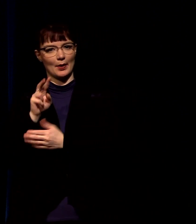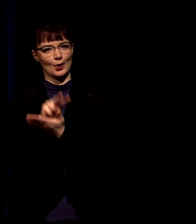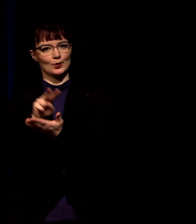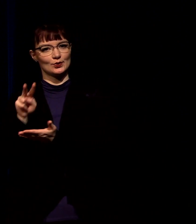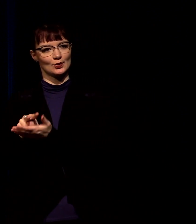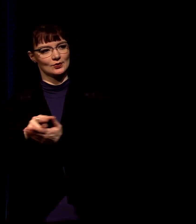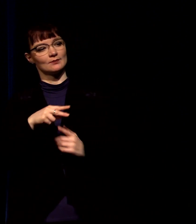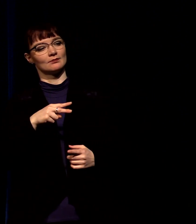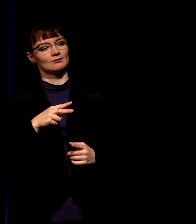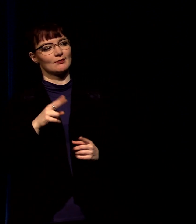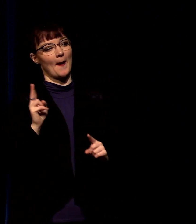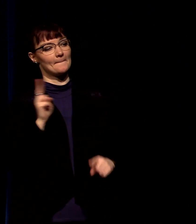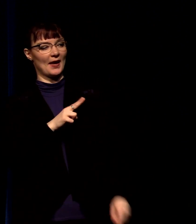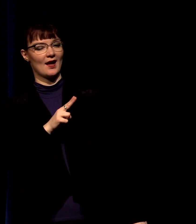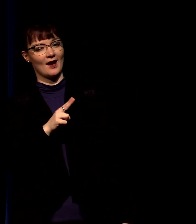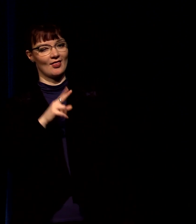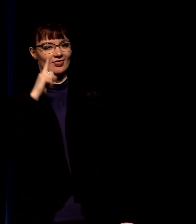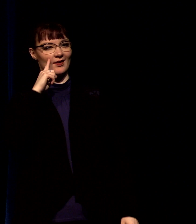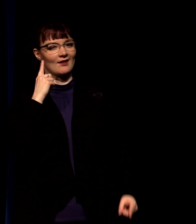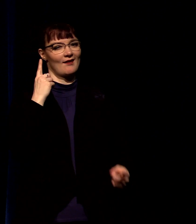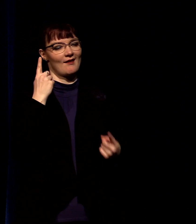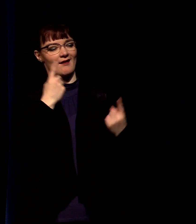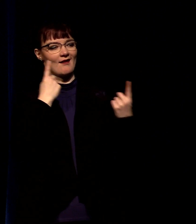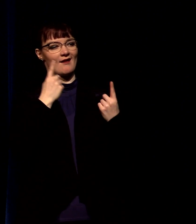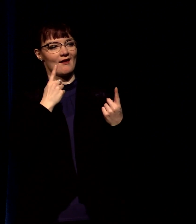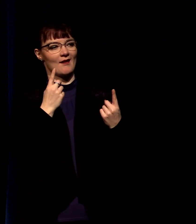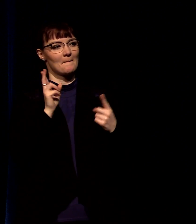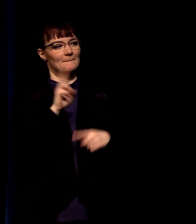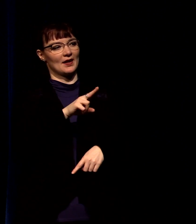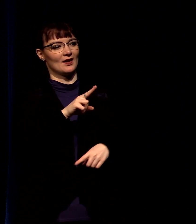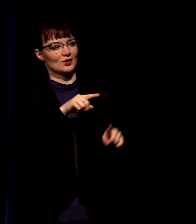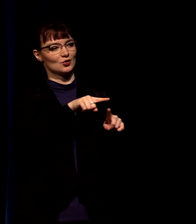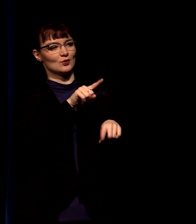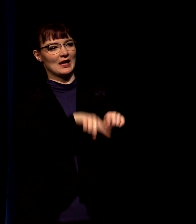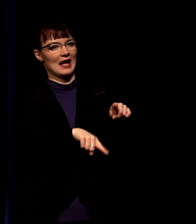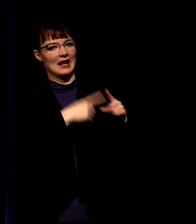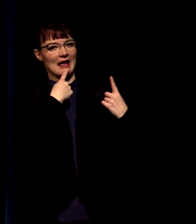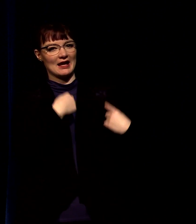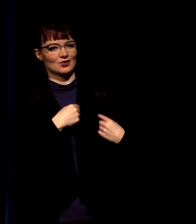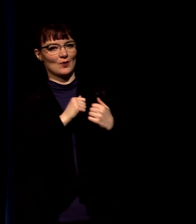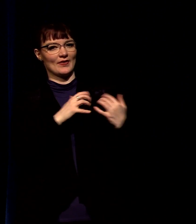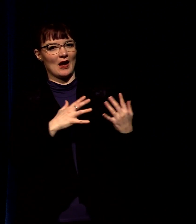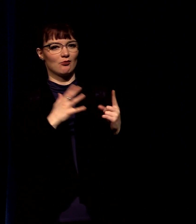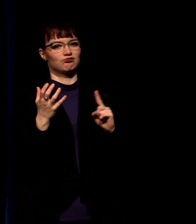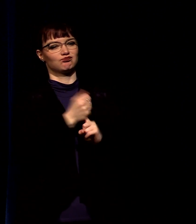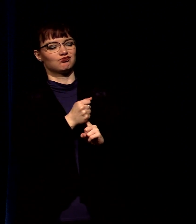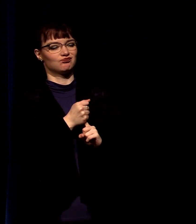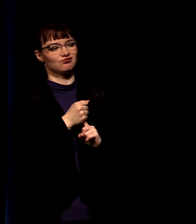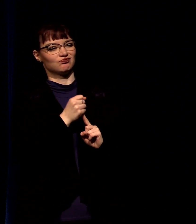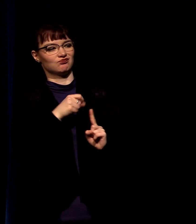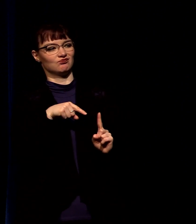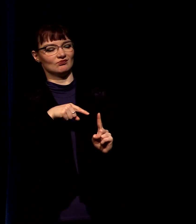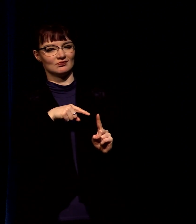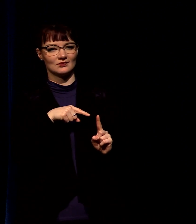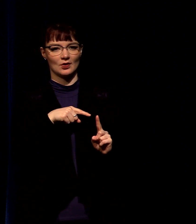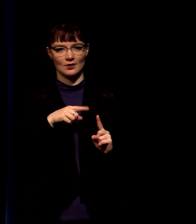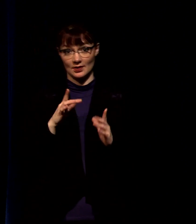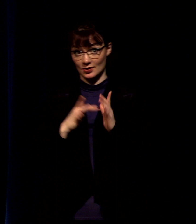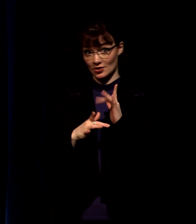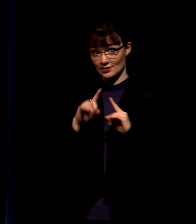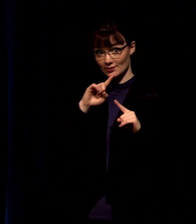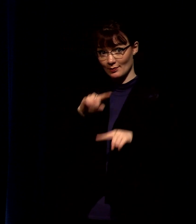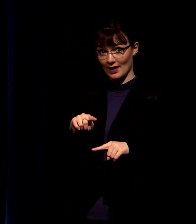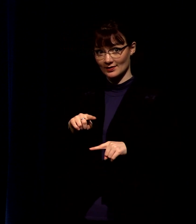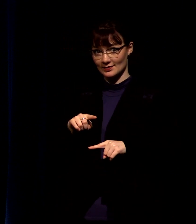we got you down there's nothing you can do and yet jesus diffuses the situation he